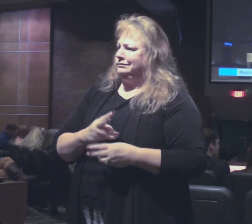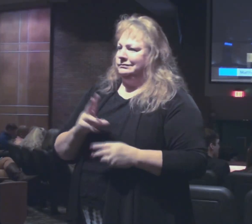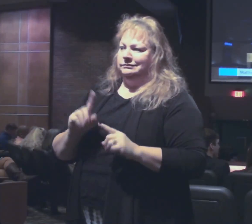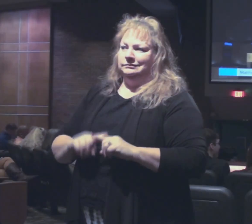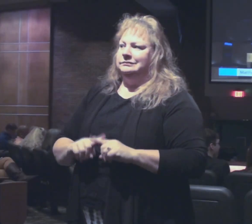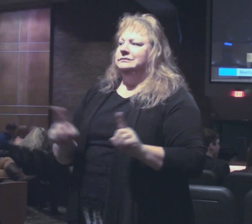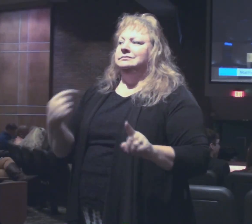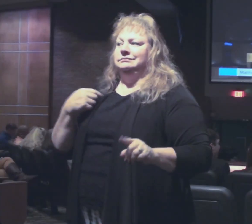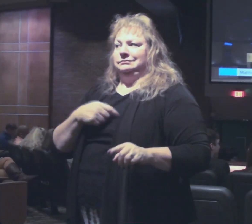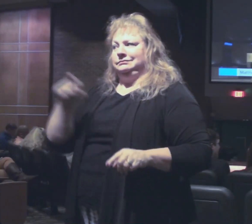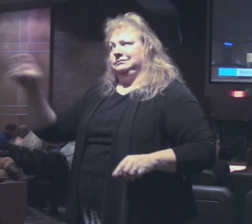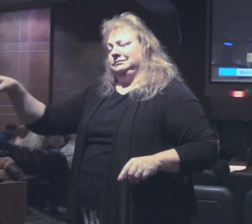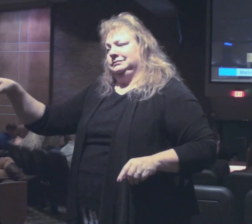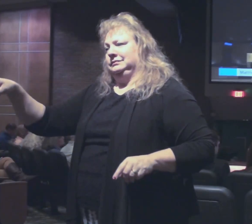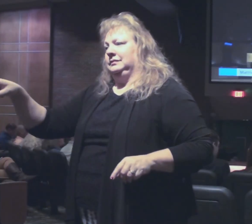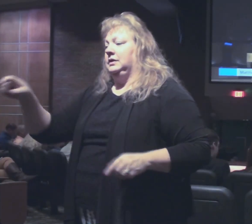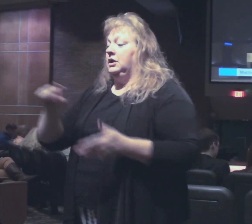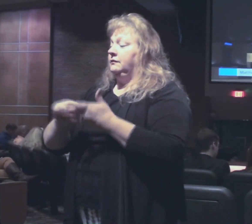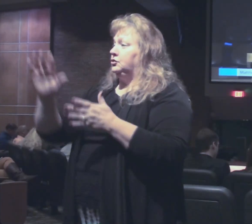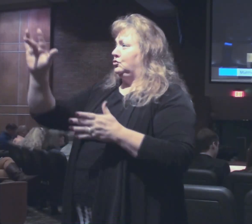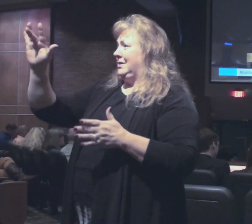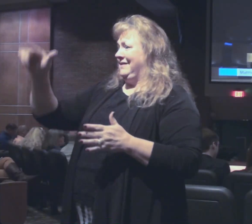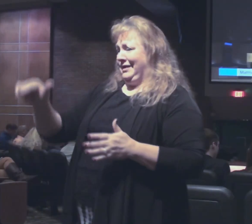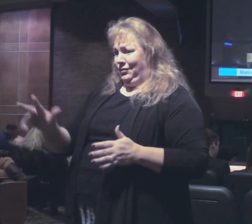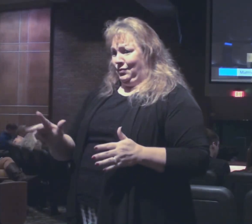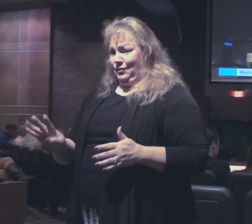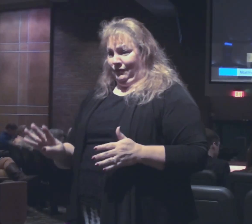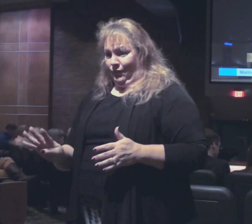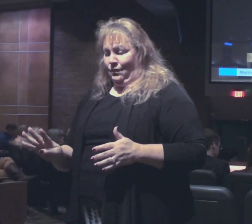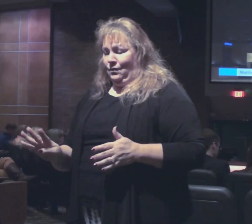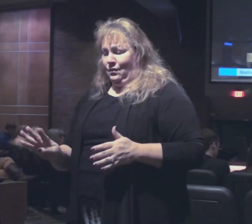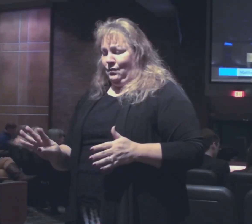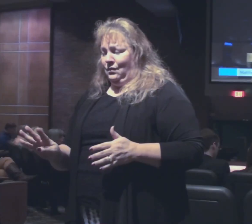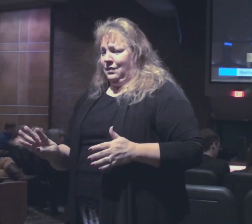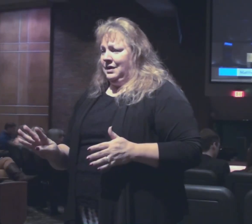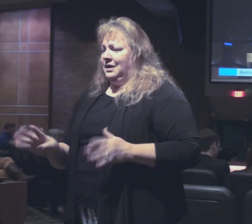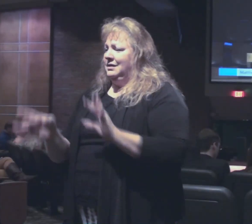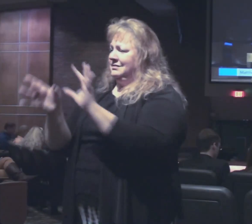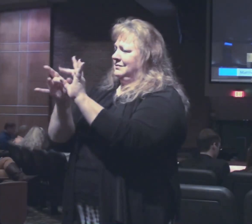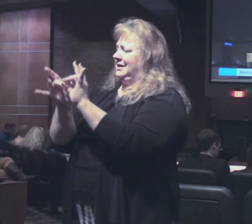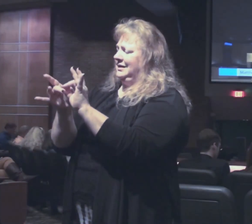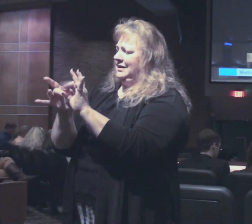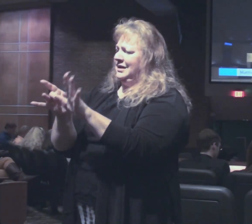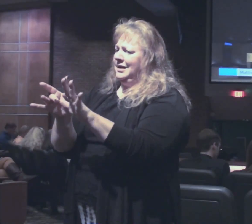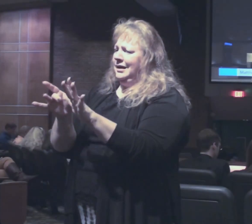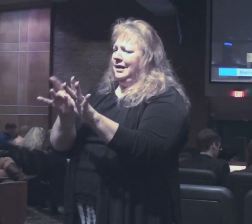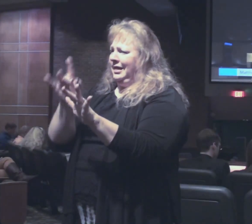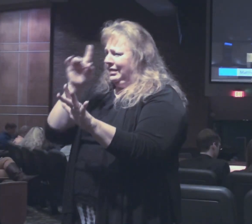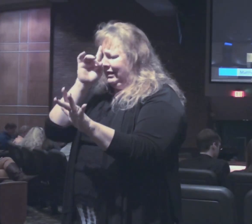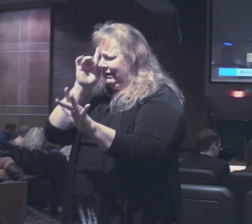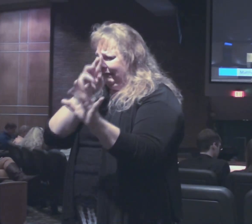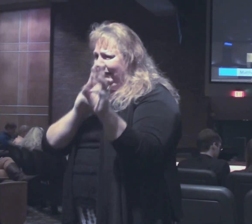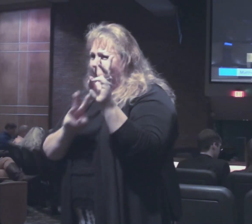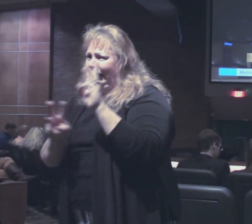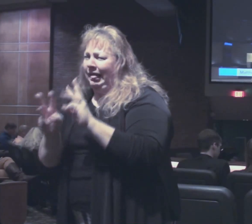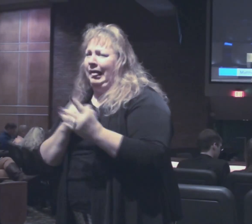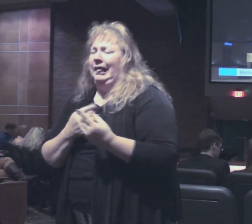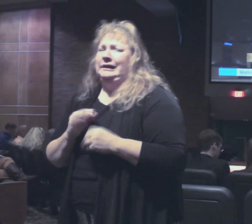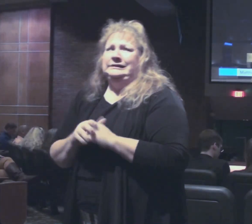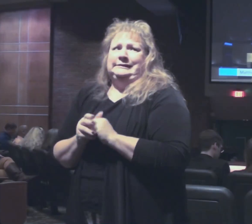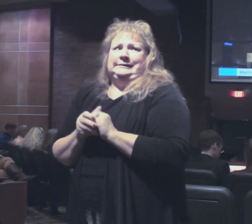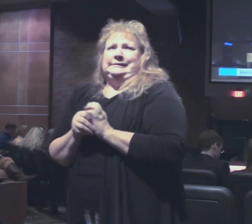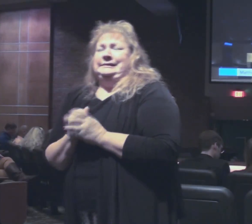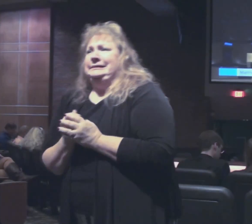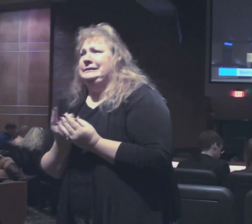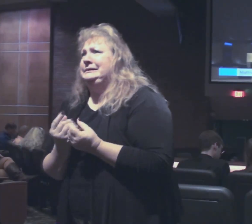He goes on in verses 25 to 34 to tell them they don't have to be anxious about the future. Don't